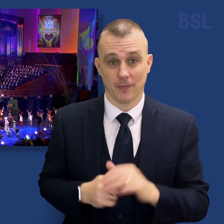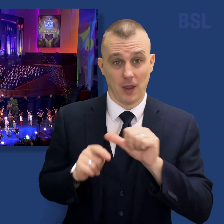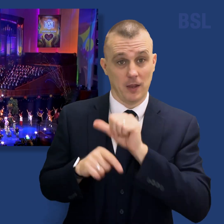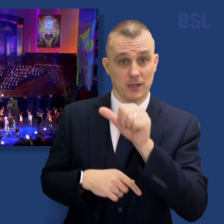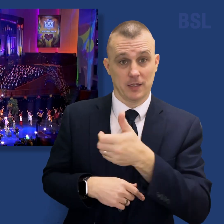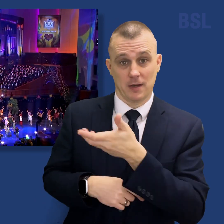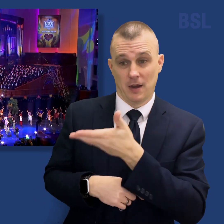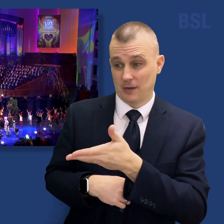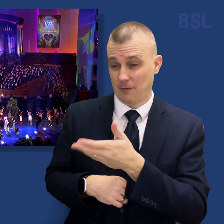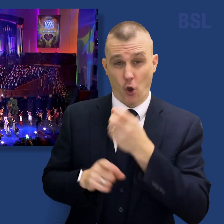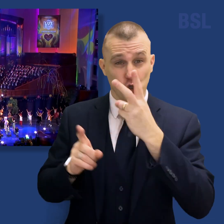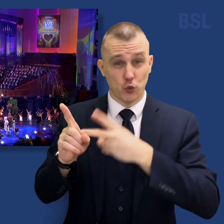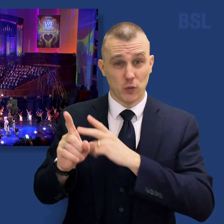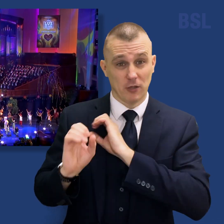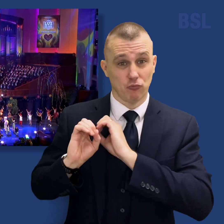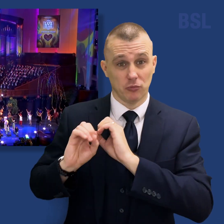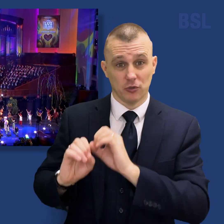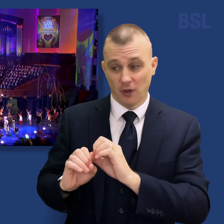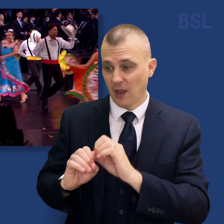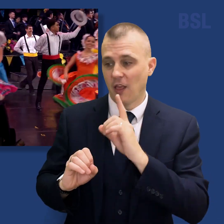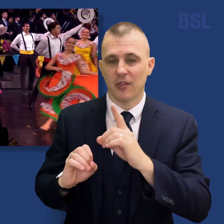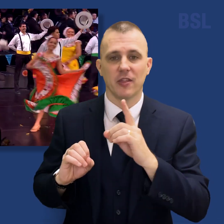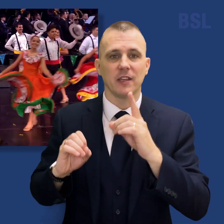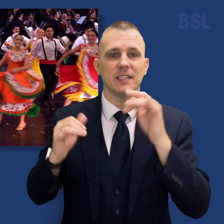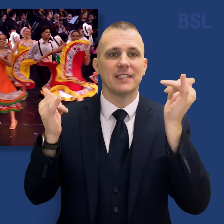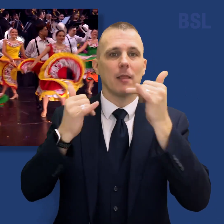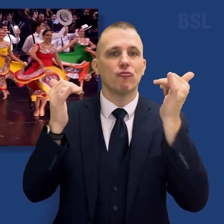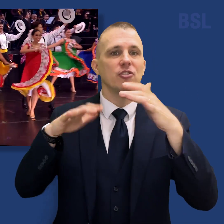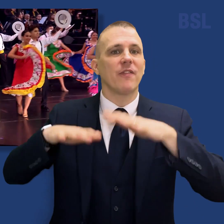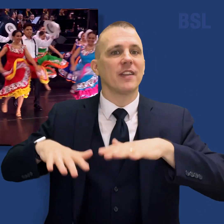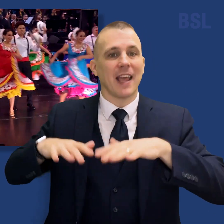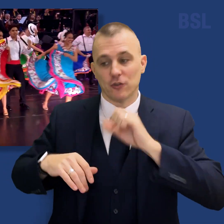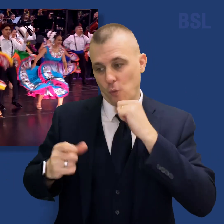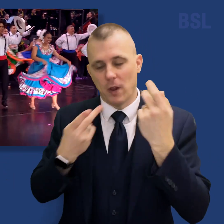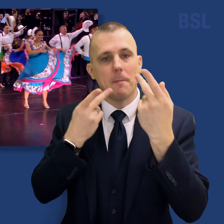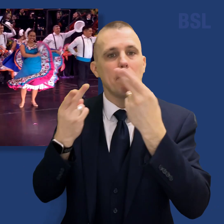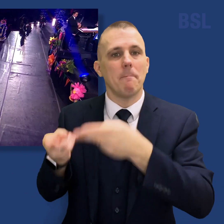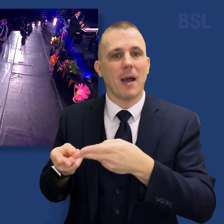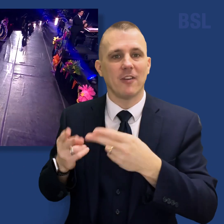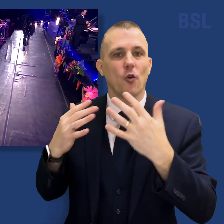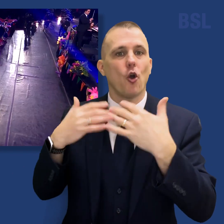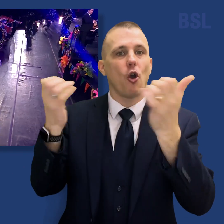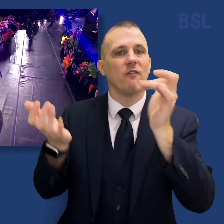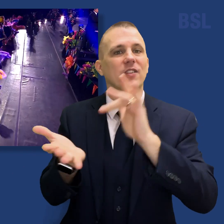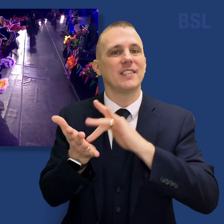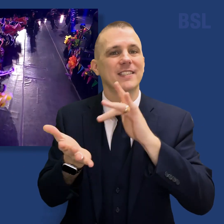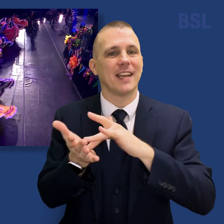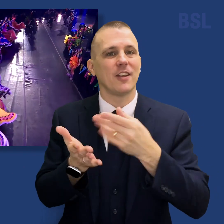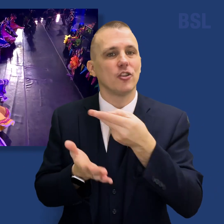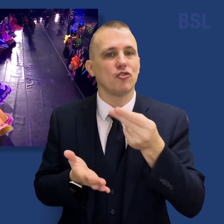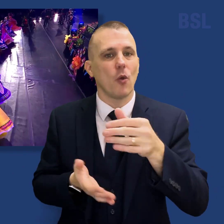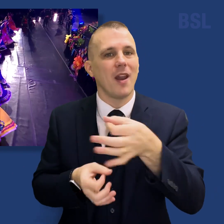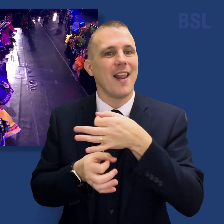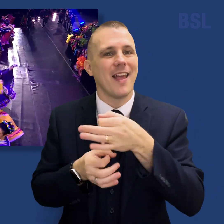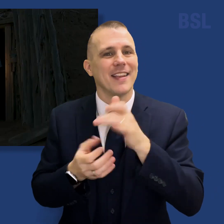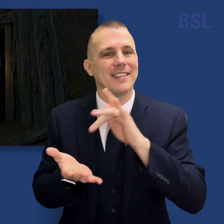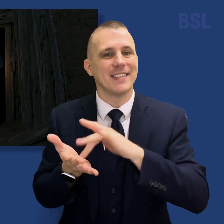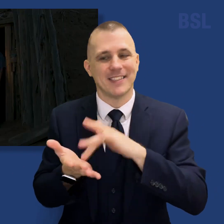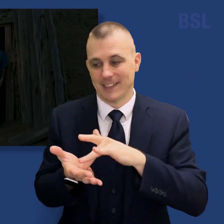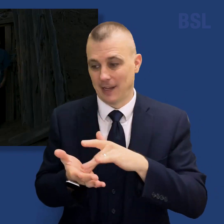Coming up, after two years, Luz de las Naciones returns to the conference center in Salt Lake City. A donation from